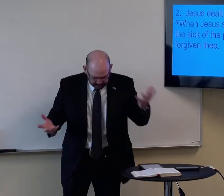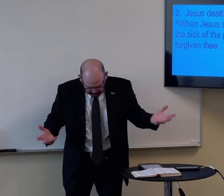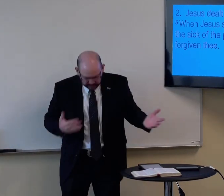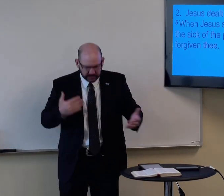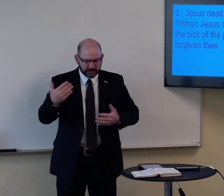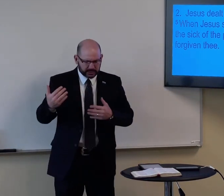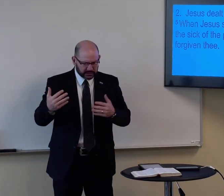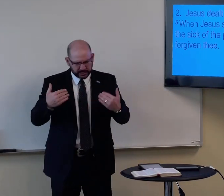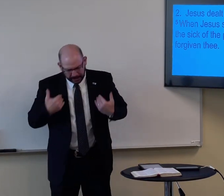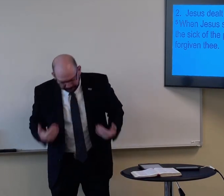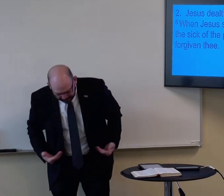you know, um,